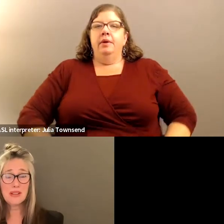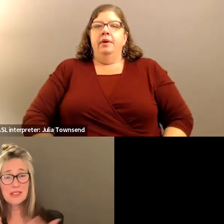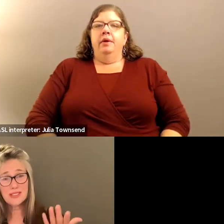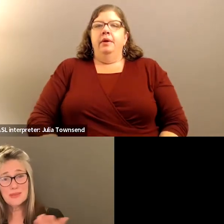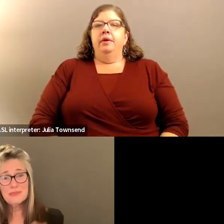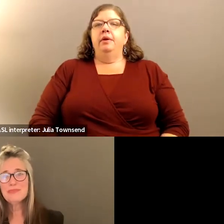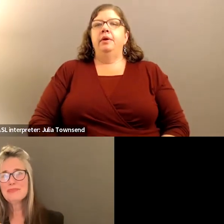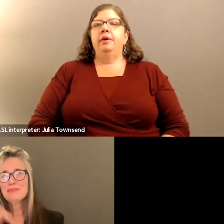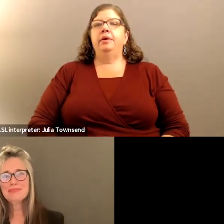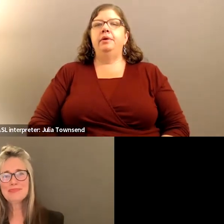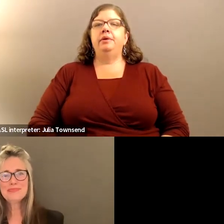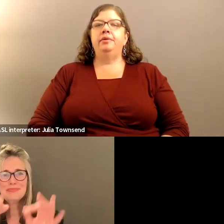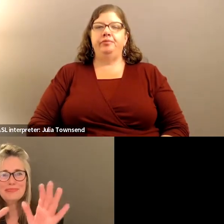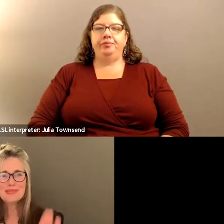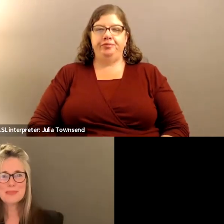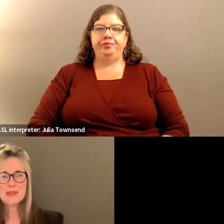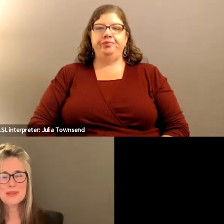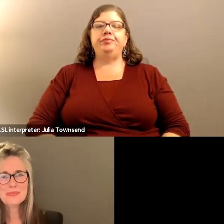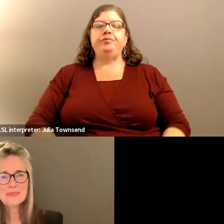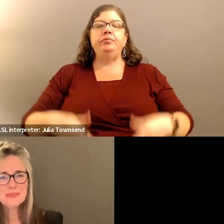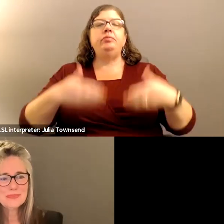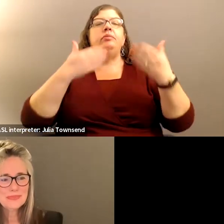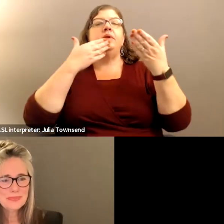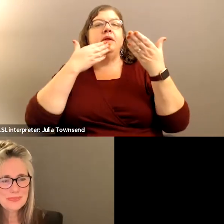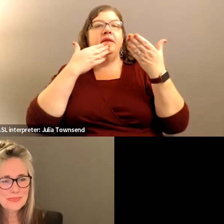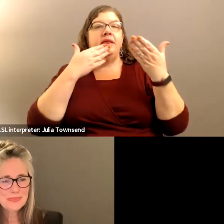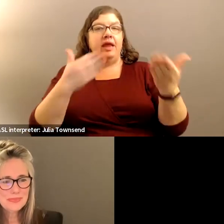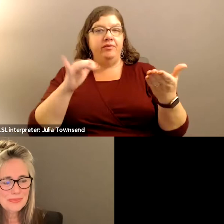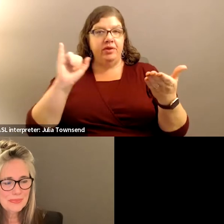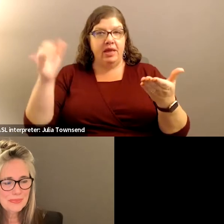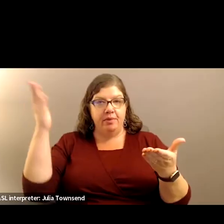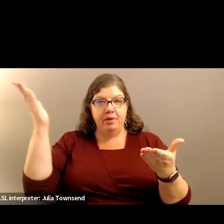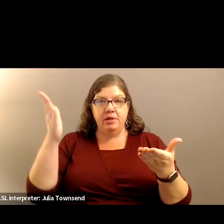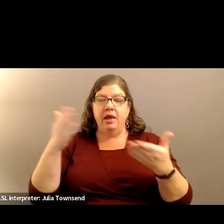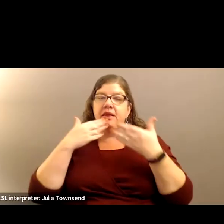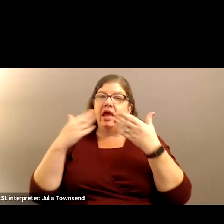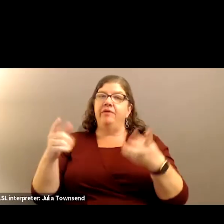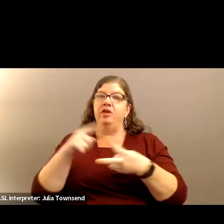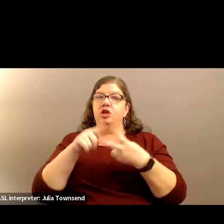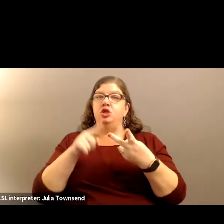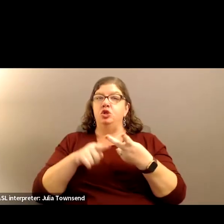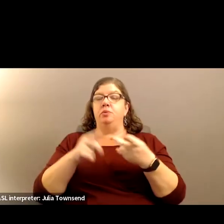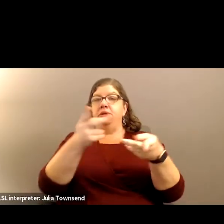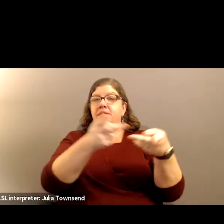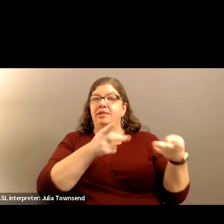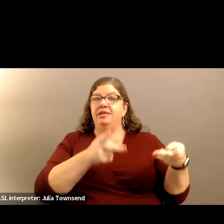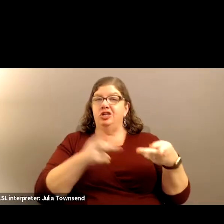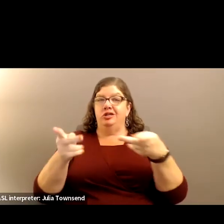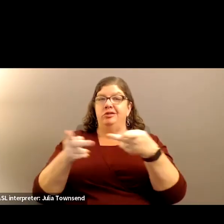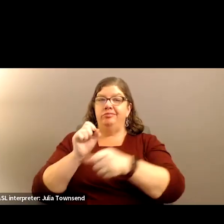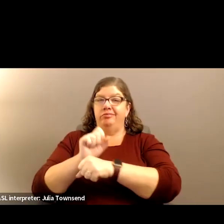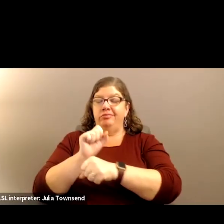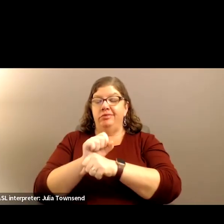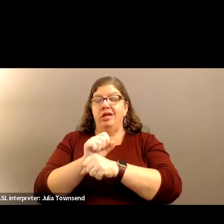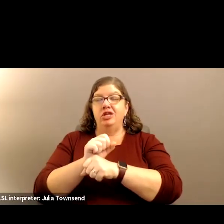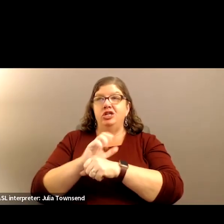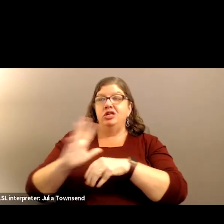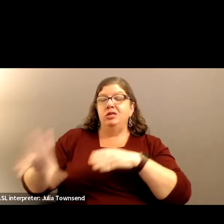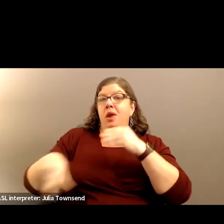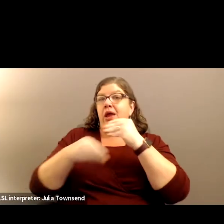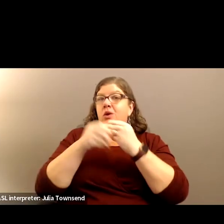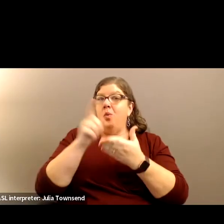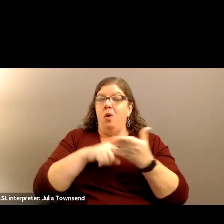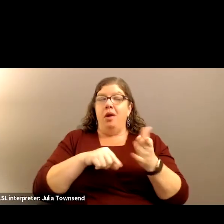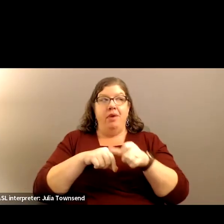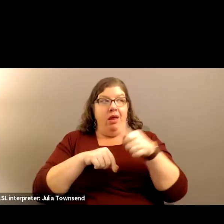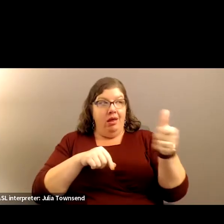Ms. Ford. Thank you for the presentation and really thank you for these two positions. Just to piggyback on things that